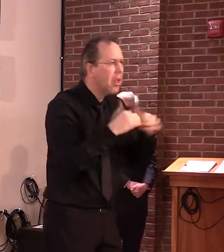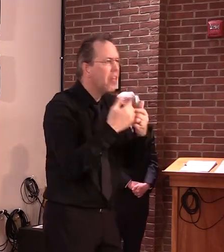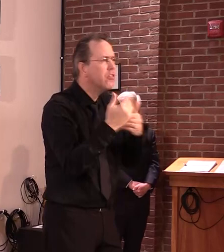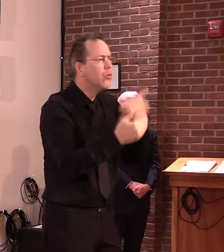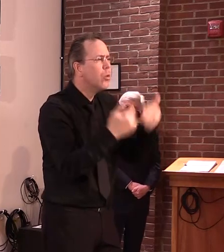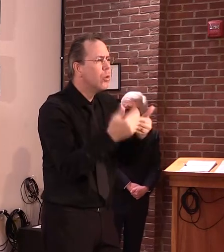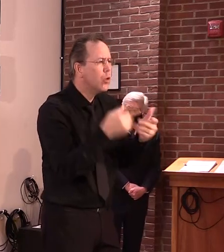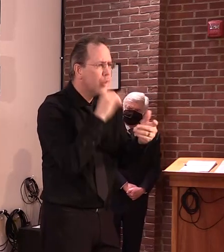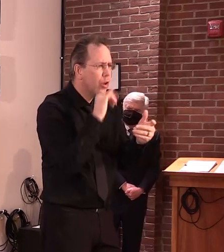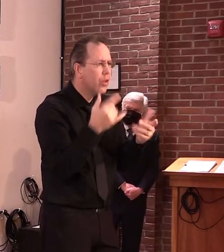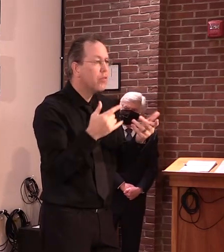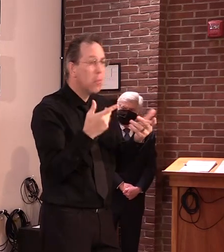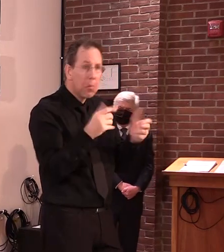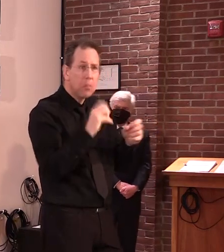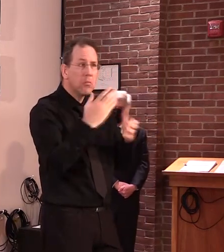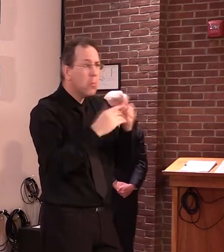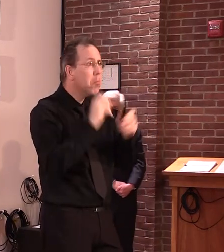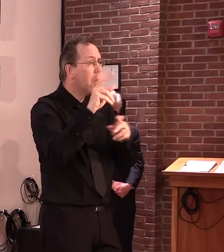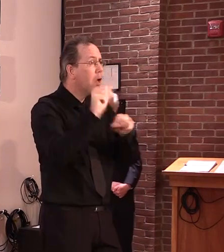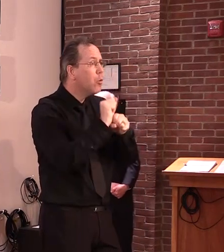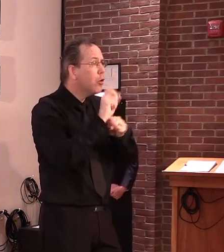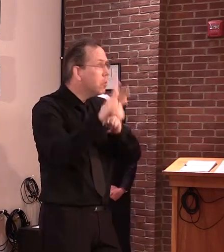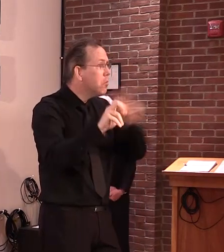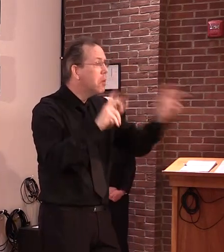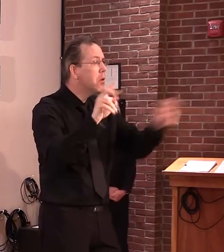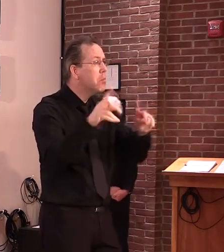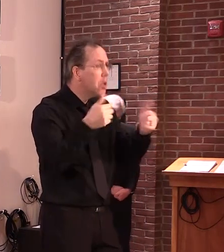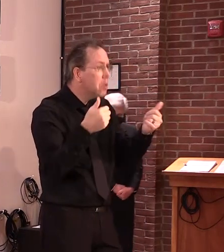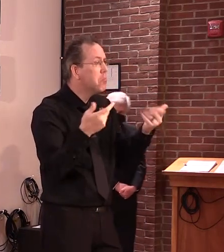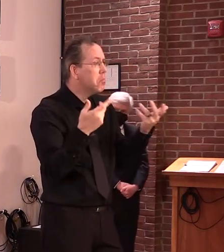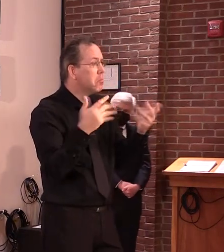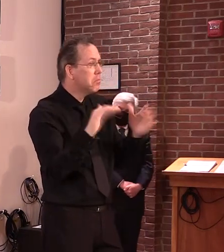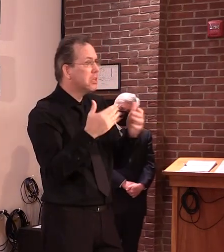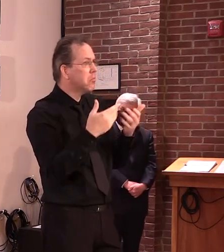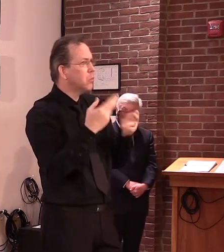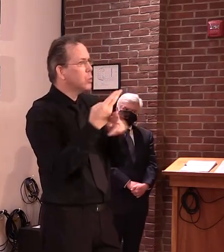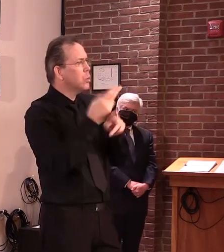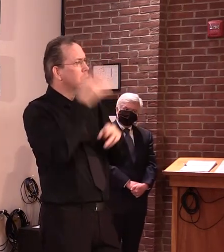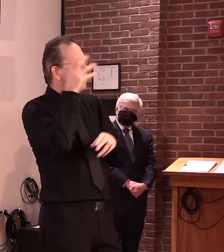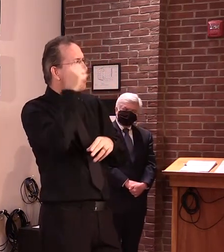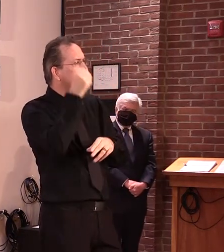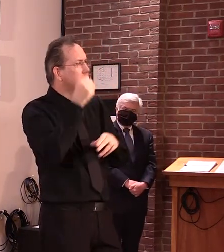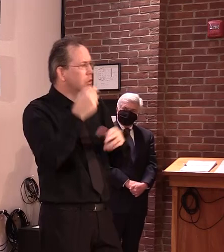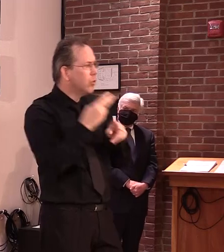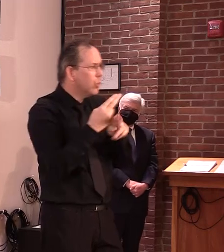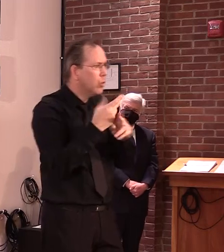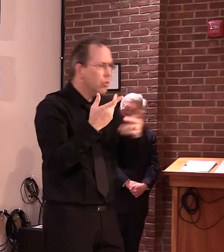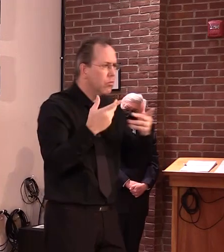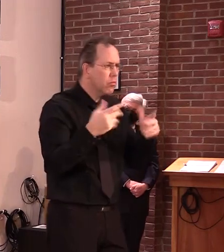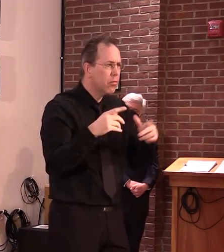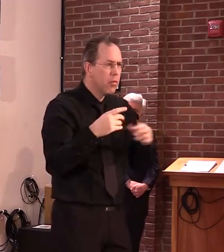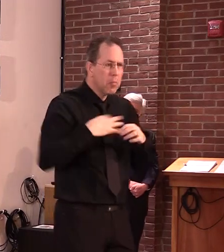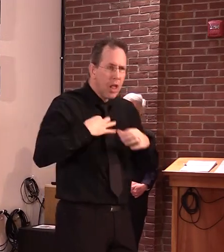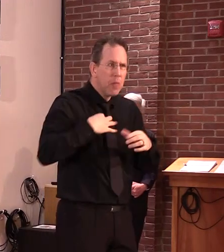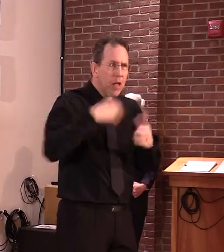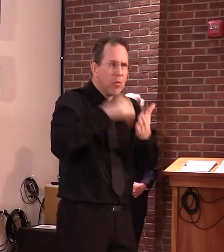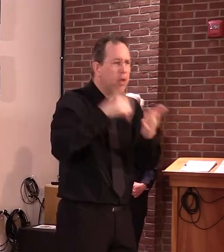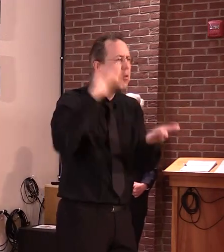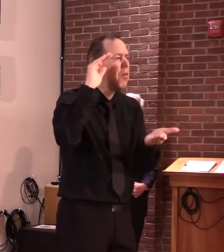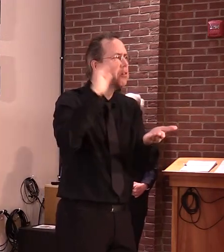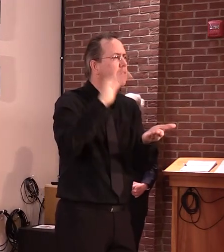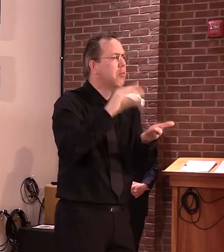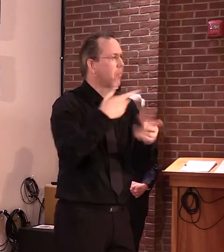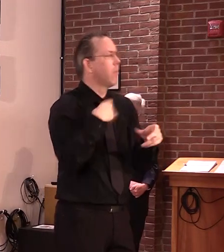today, so the common sense would tell you that we should be able to see some of our unemployment numbers drop. And when that happens and when we